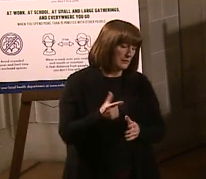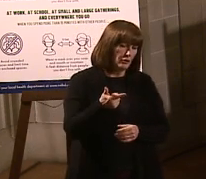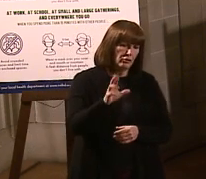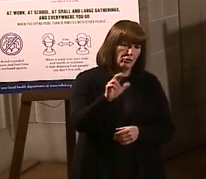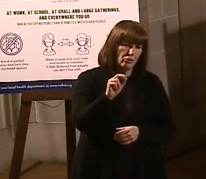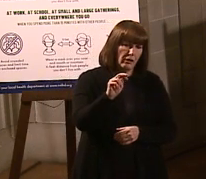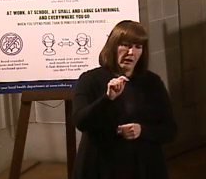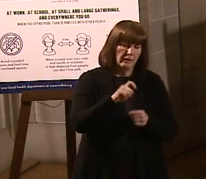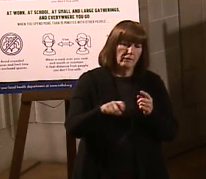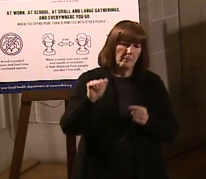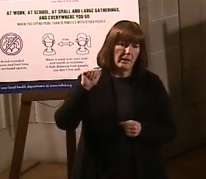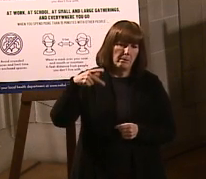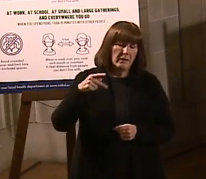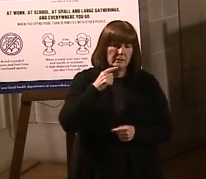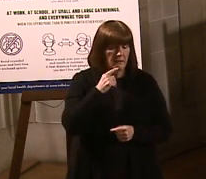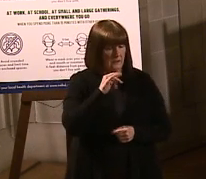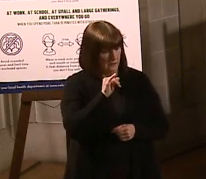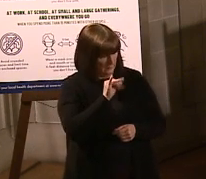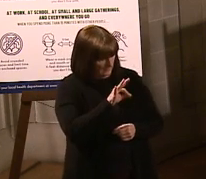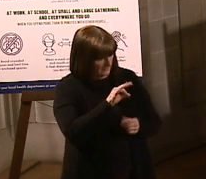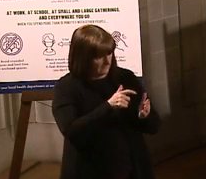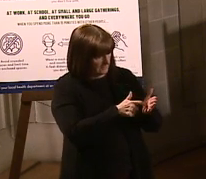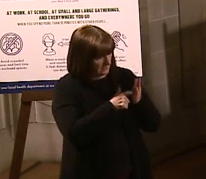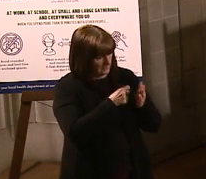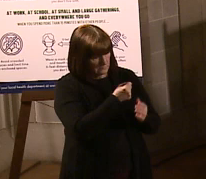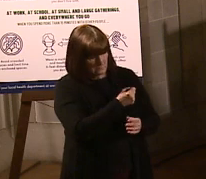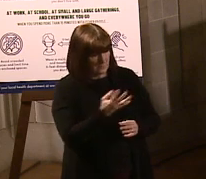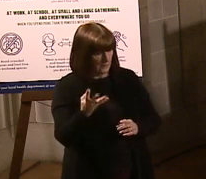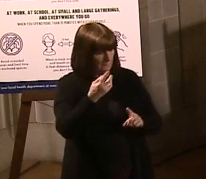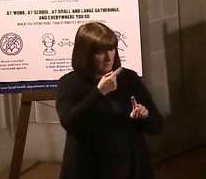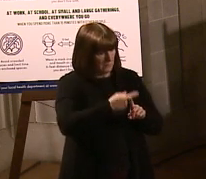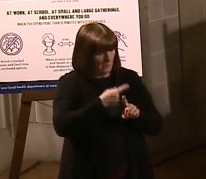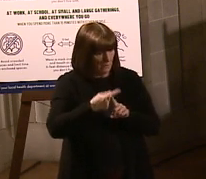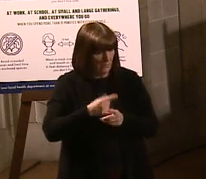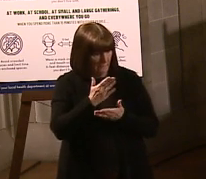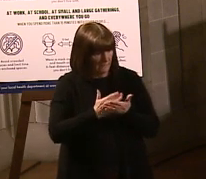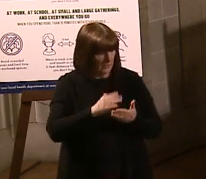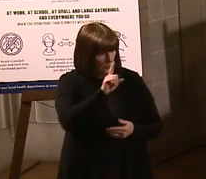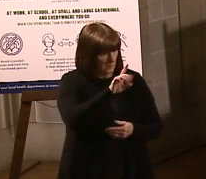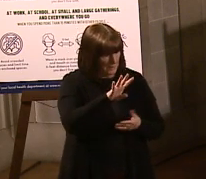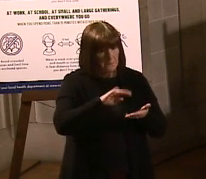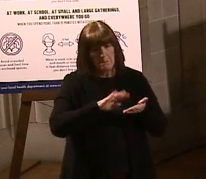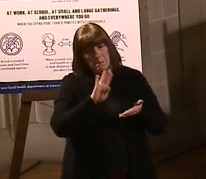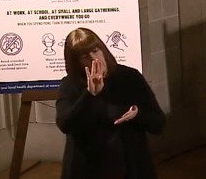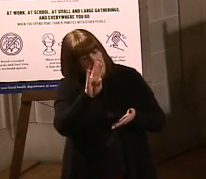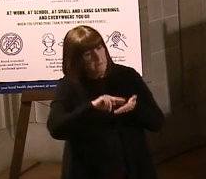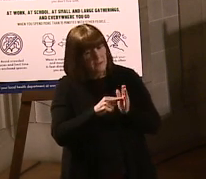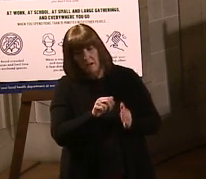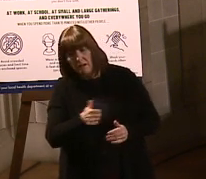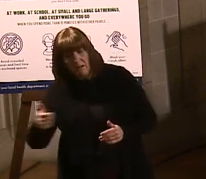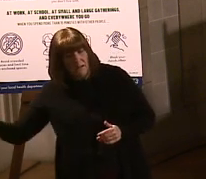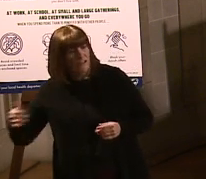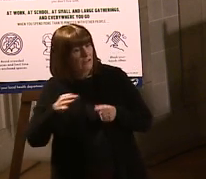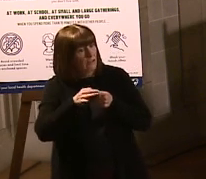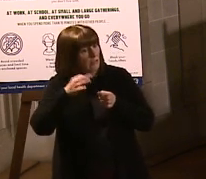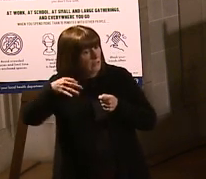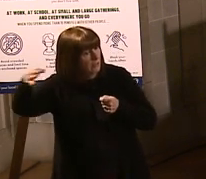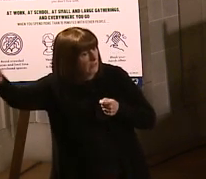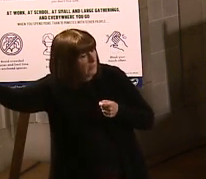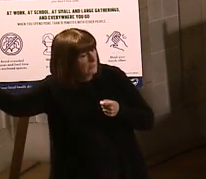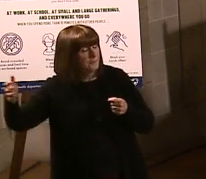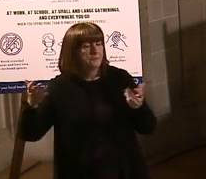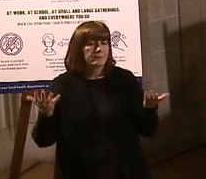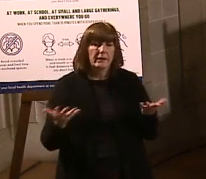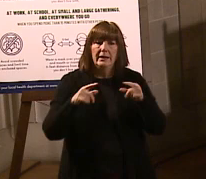Grant from the AP is saying if it's going to take several months to get through Phase 1B, does that mean everybody else is going to take longer? And the answer is